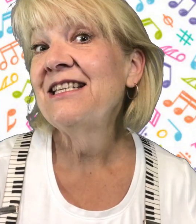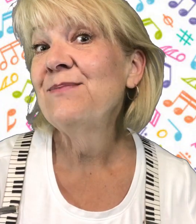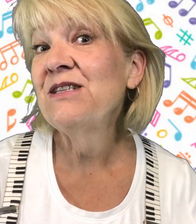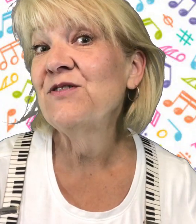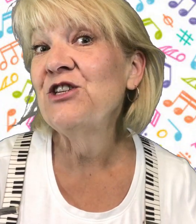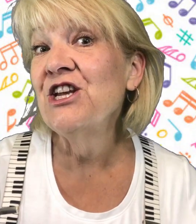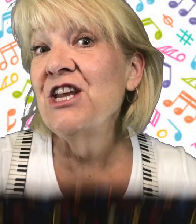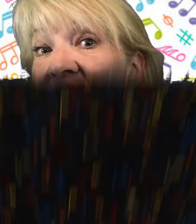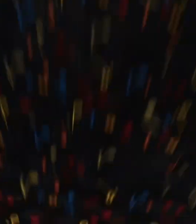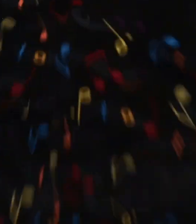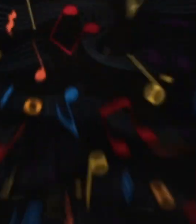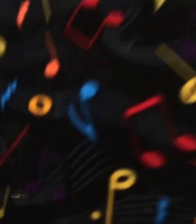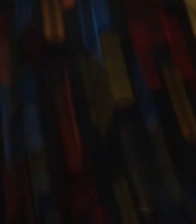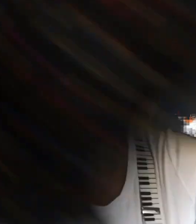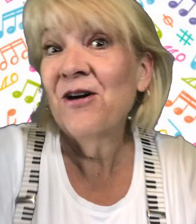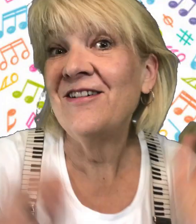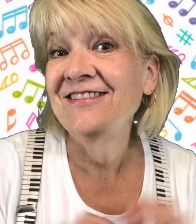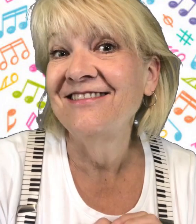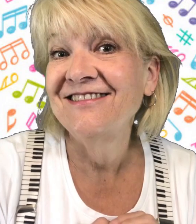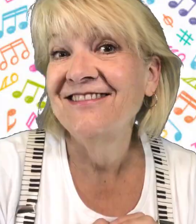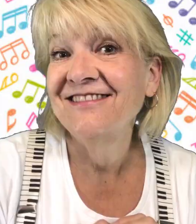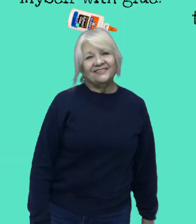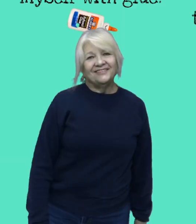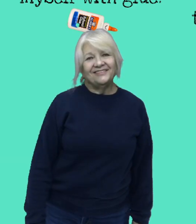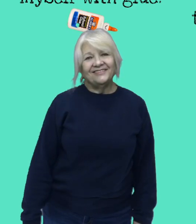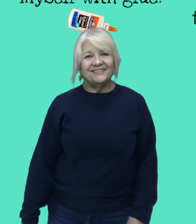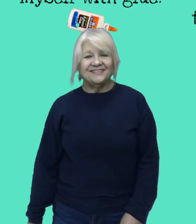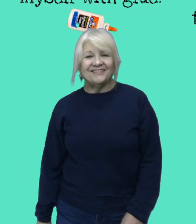It's Miss Virginia Peekaboo!